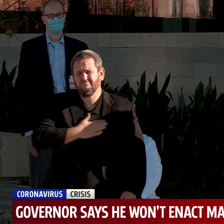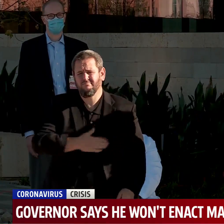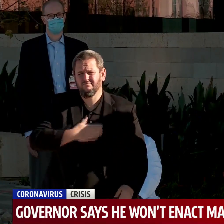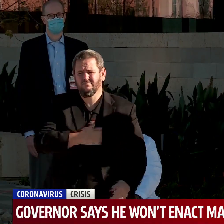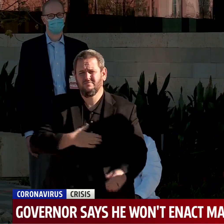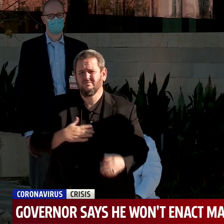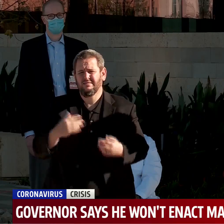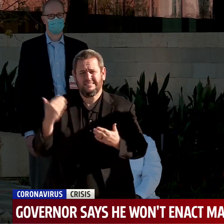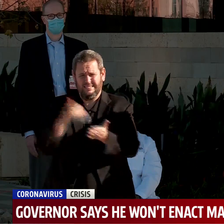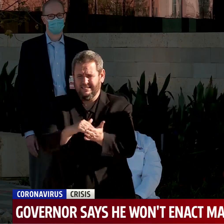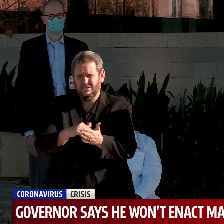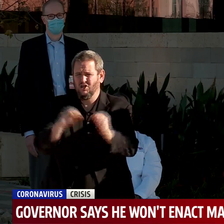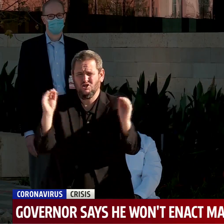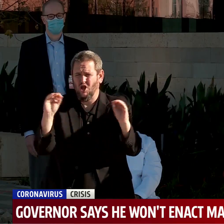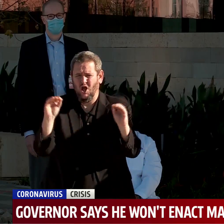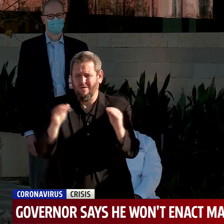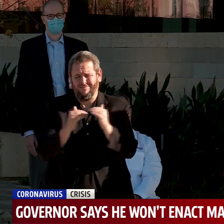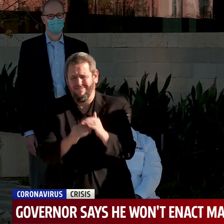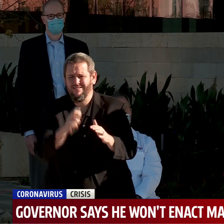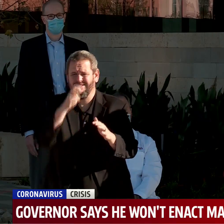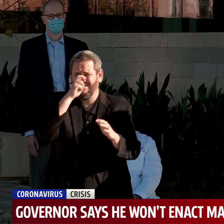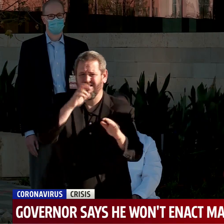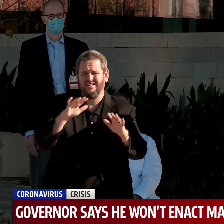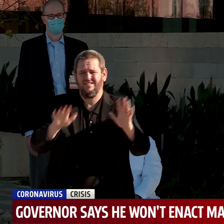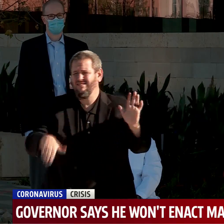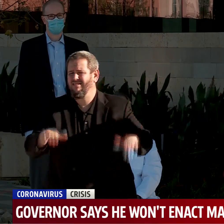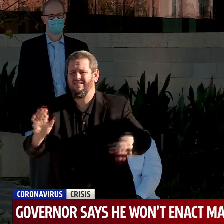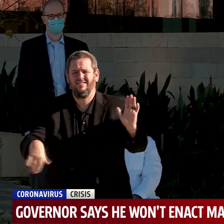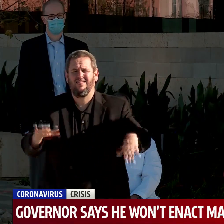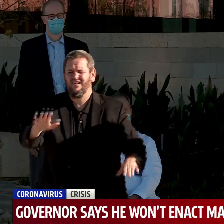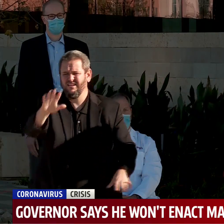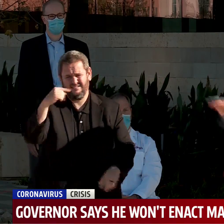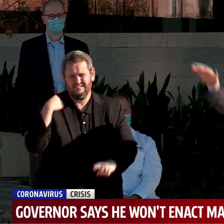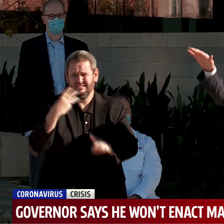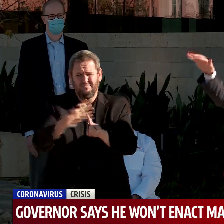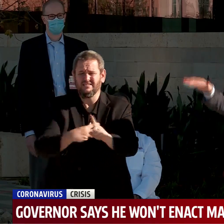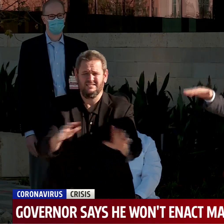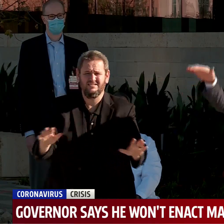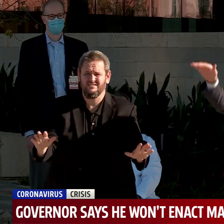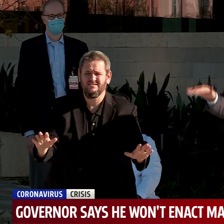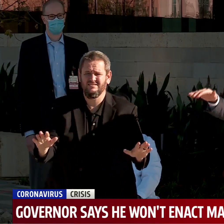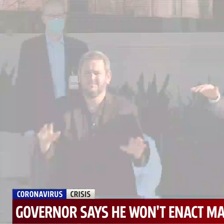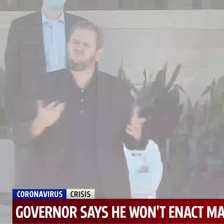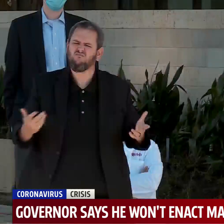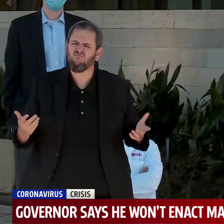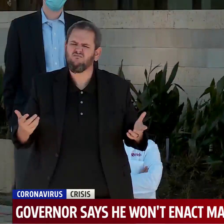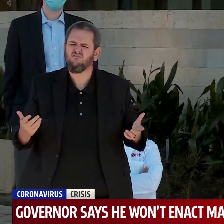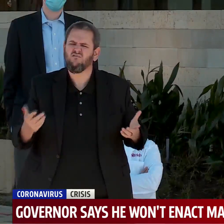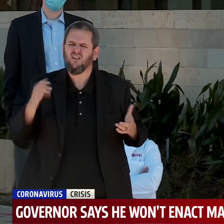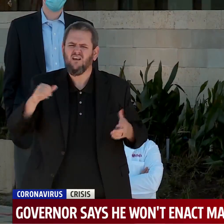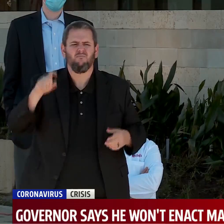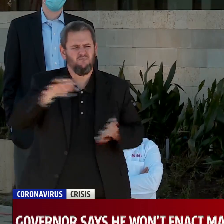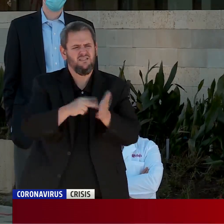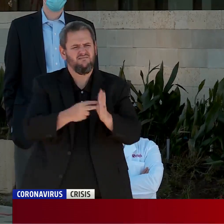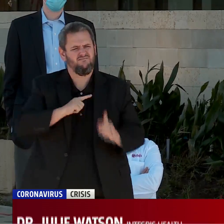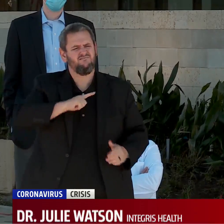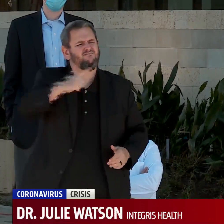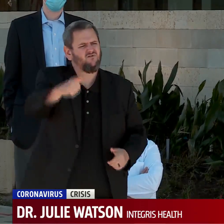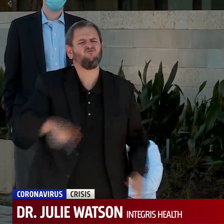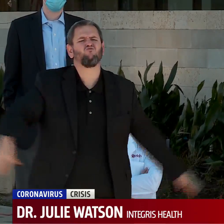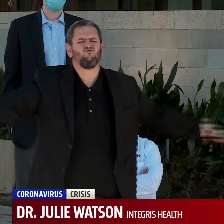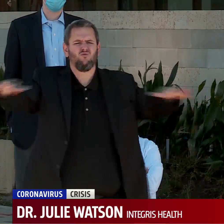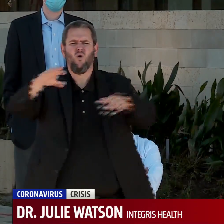restrictions. We need to dial that back a little bit and personal responsibility to really help us slow this spread. The science is real